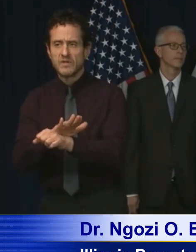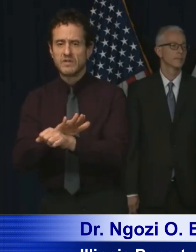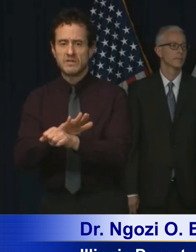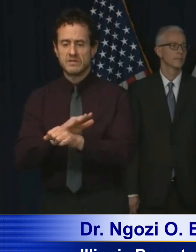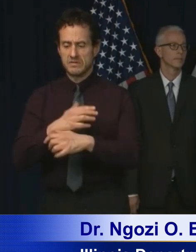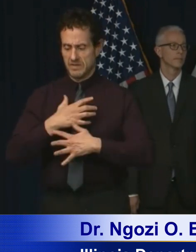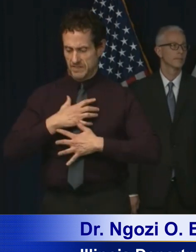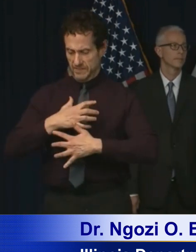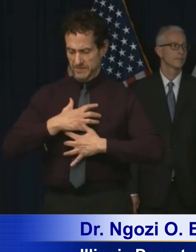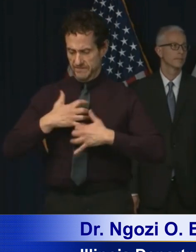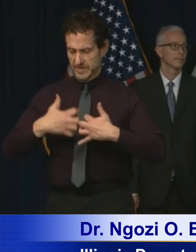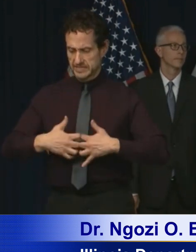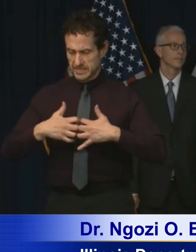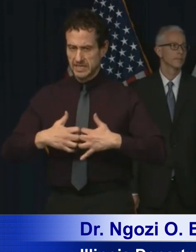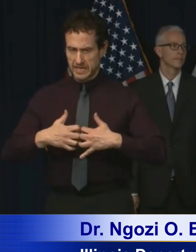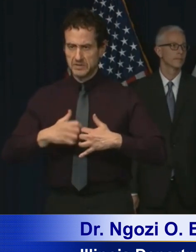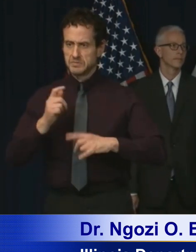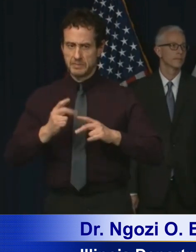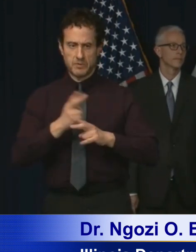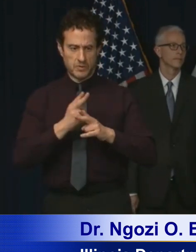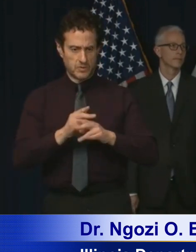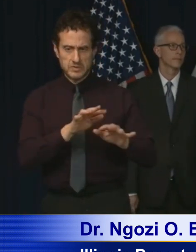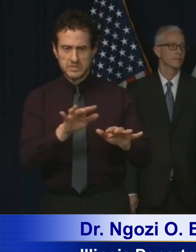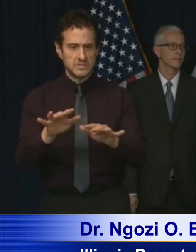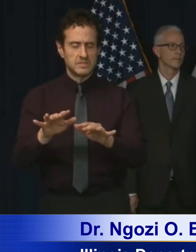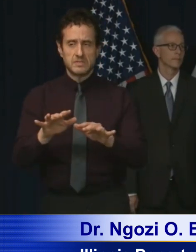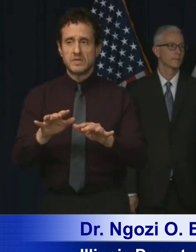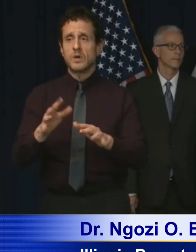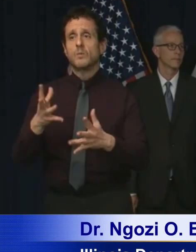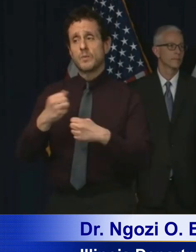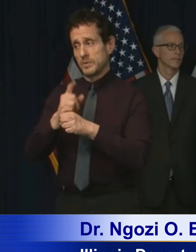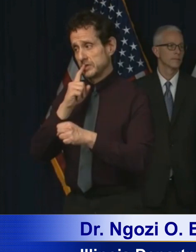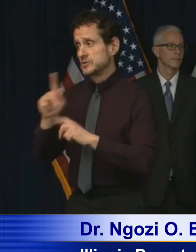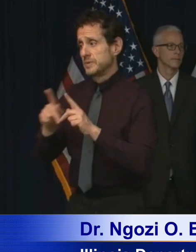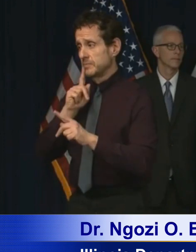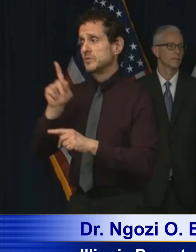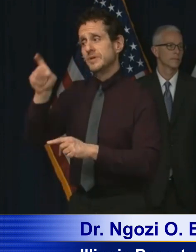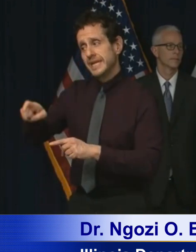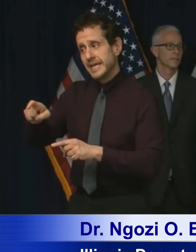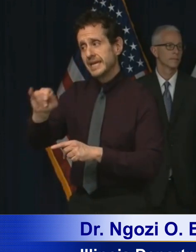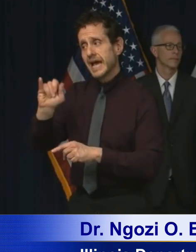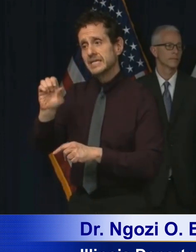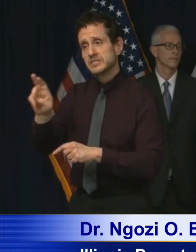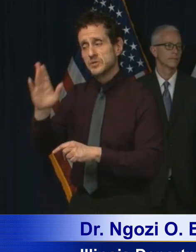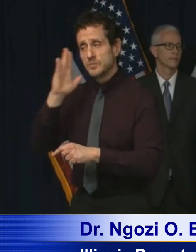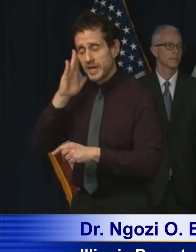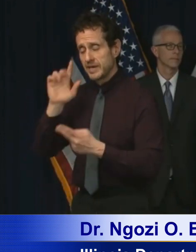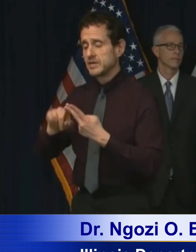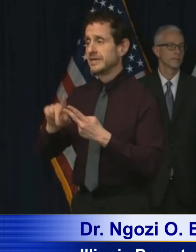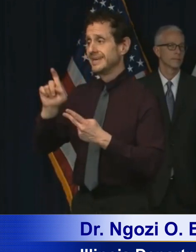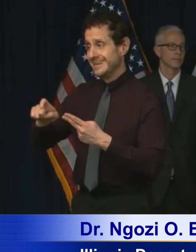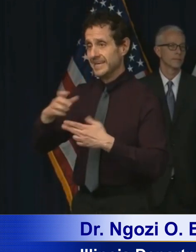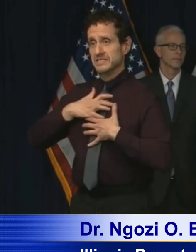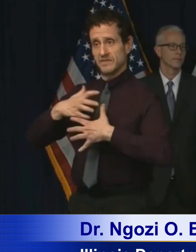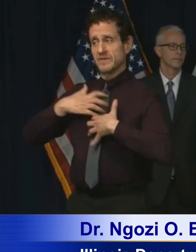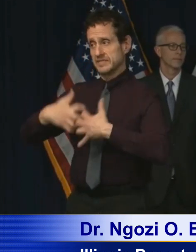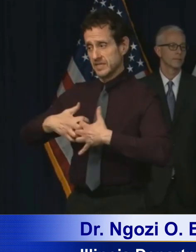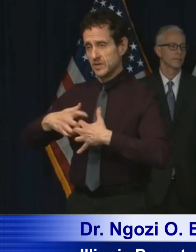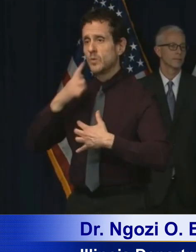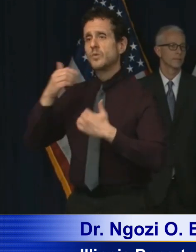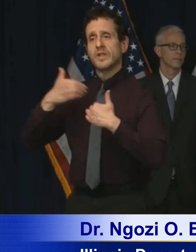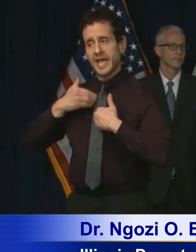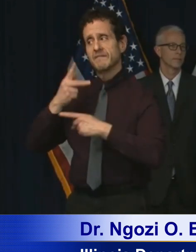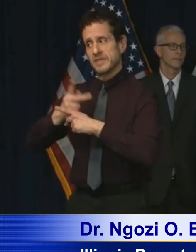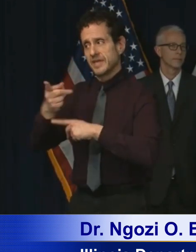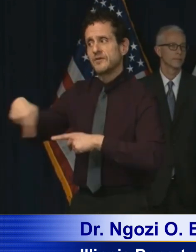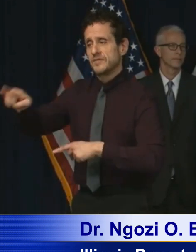to make sure that everyone who needs an ICU bed, everyone who needs a ventilator, will get the care they need. And